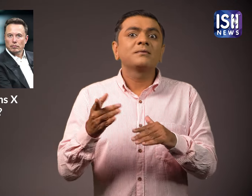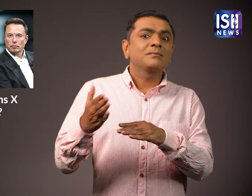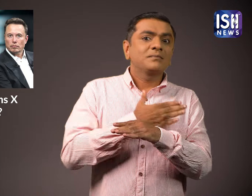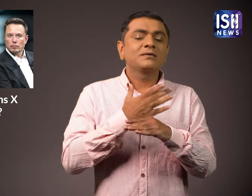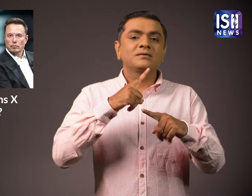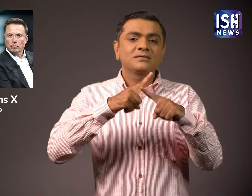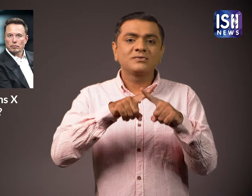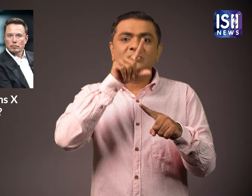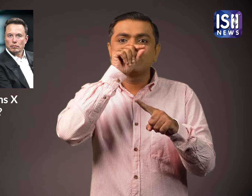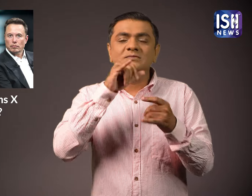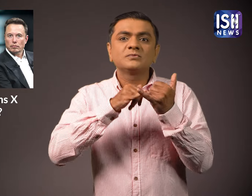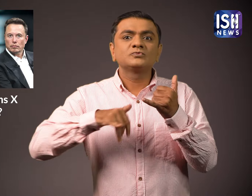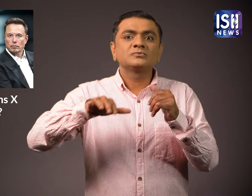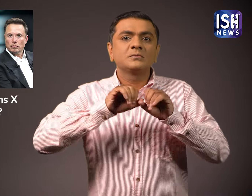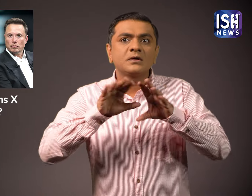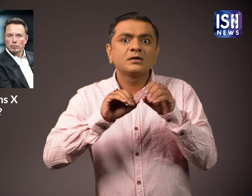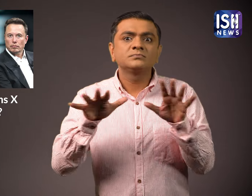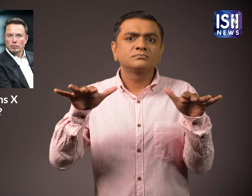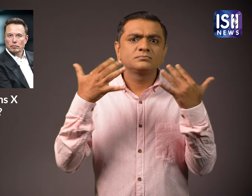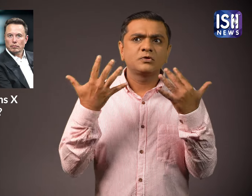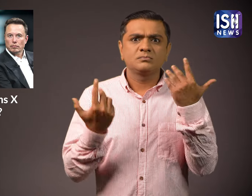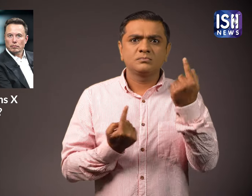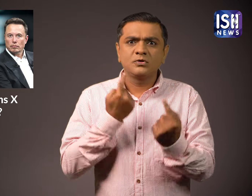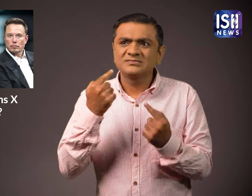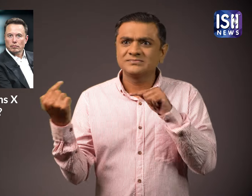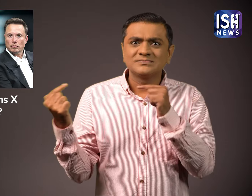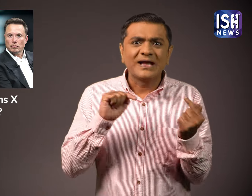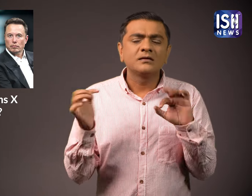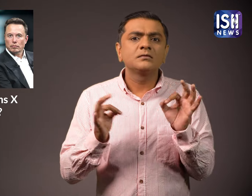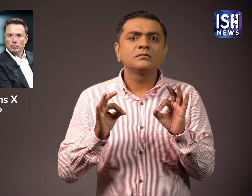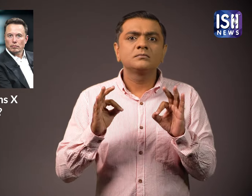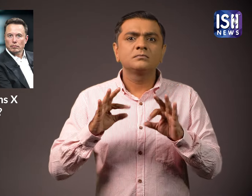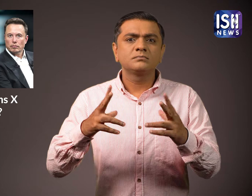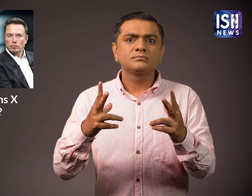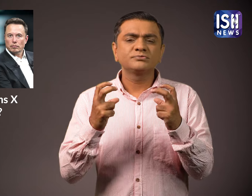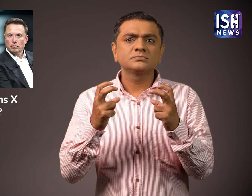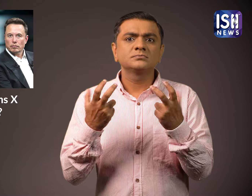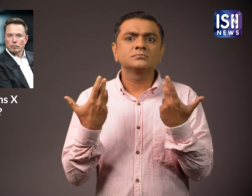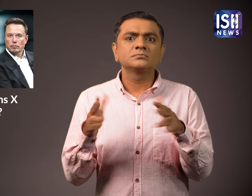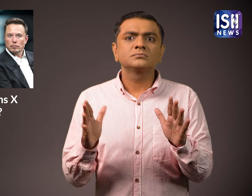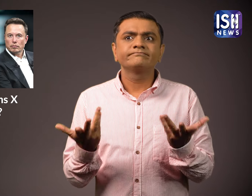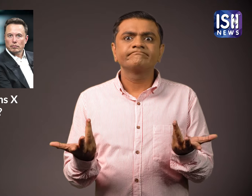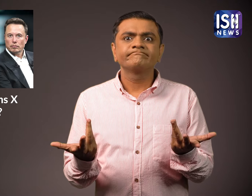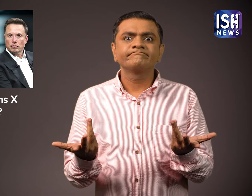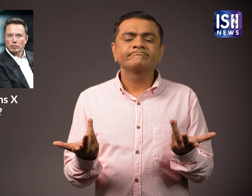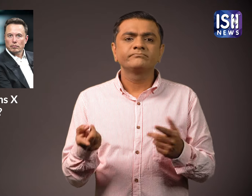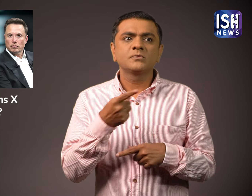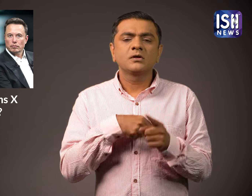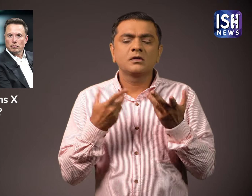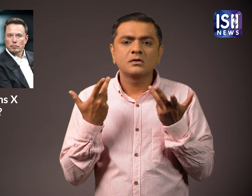The municipal elections of Brazil is scheduled to be held in October 2024. And the ban